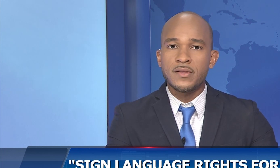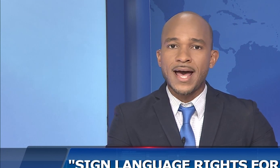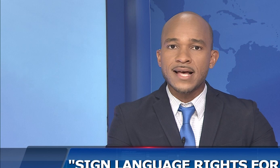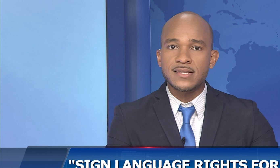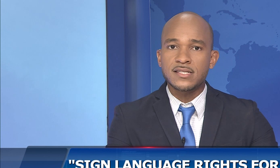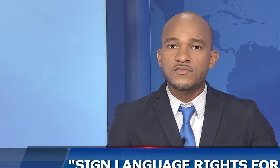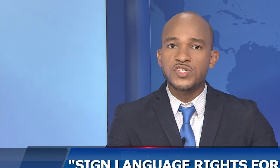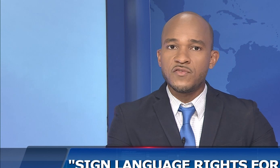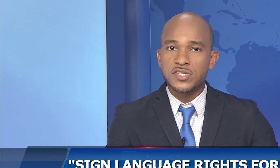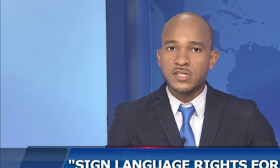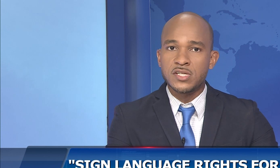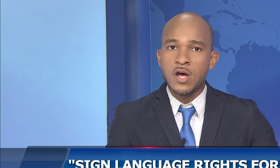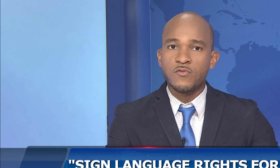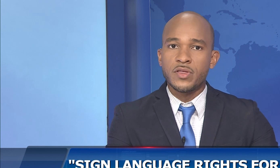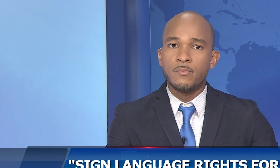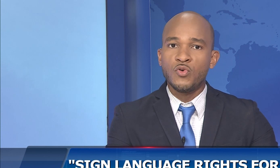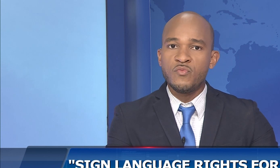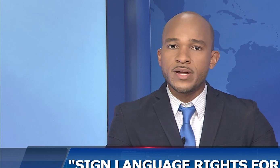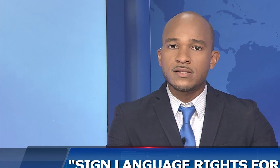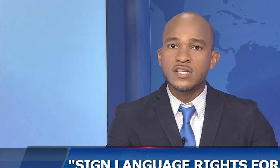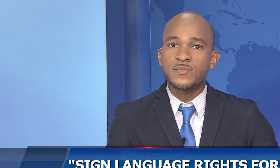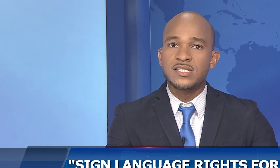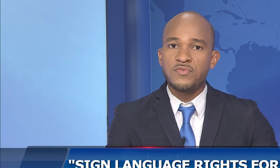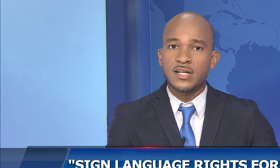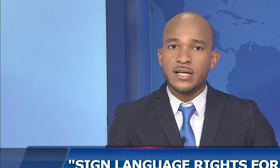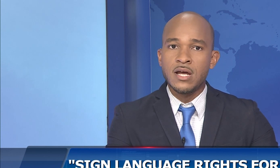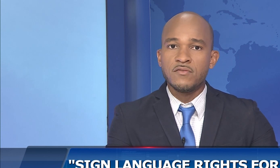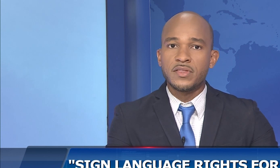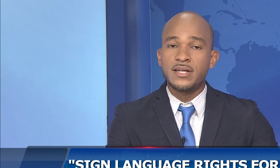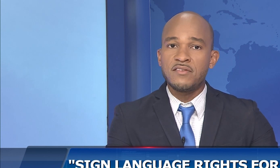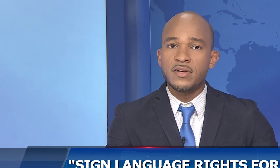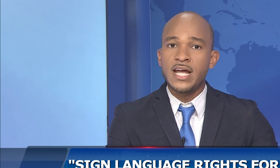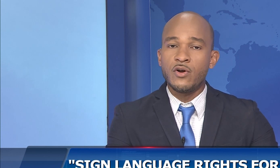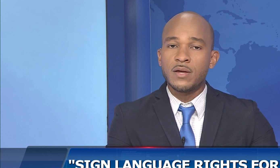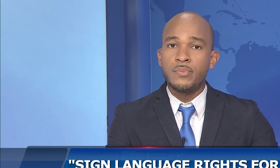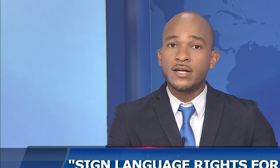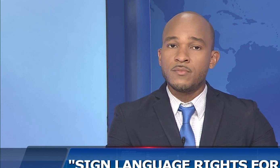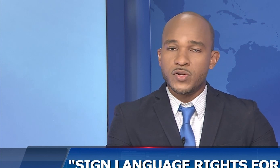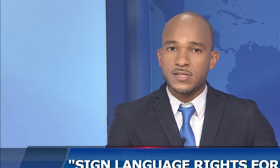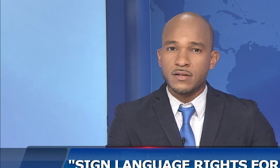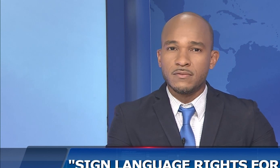on the access of services for the improvement, specifically for the deaf and hearing impaired community.